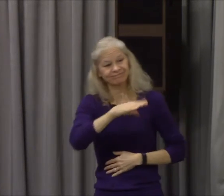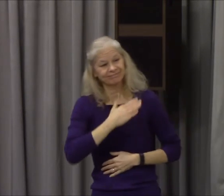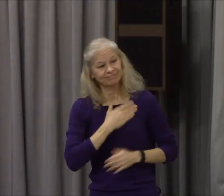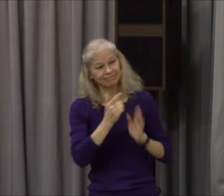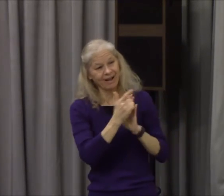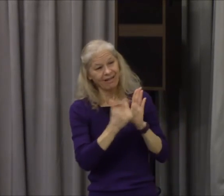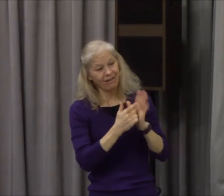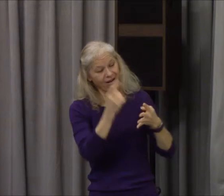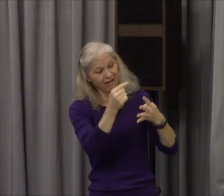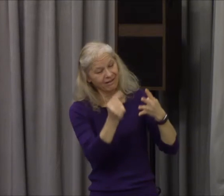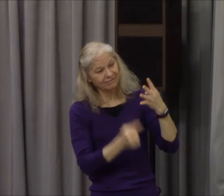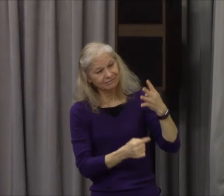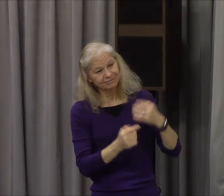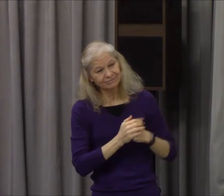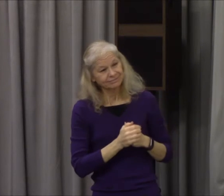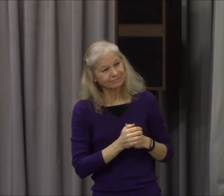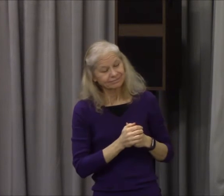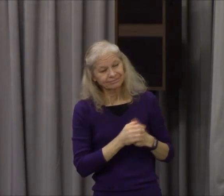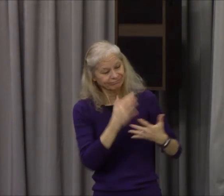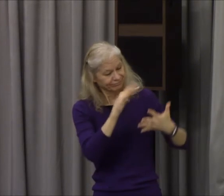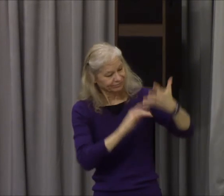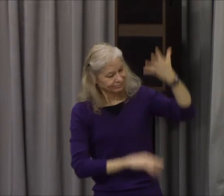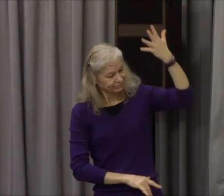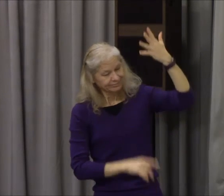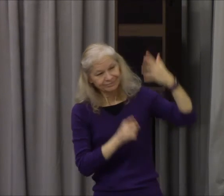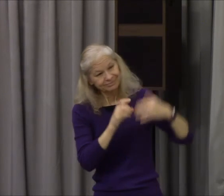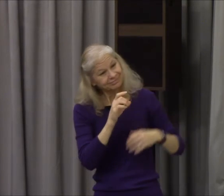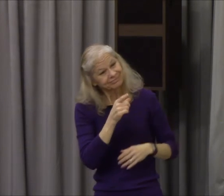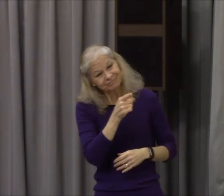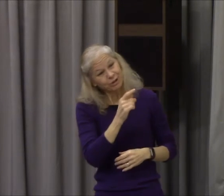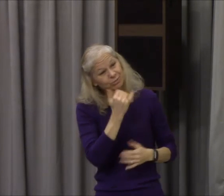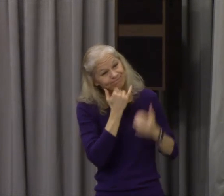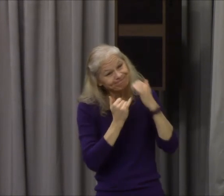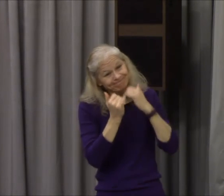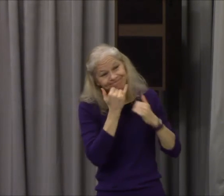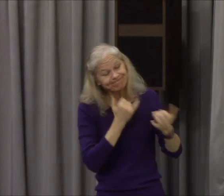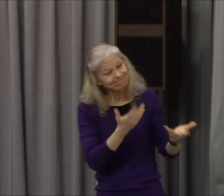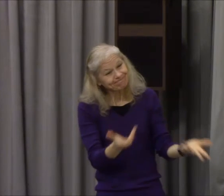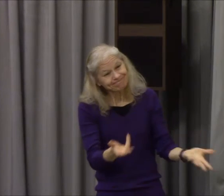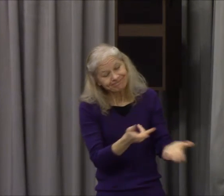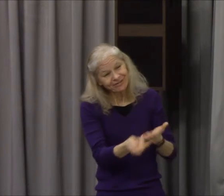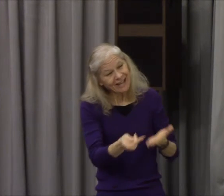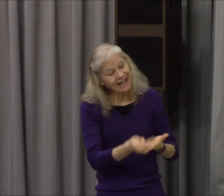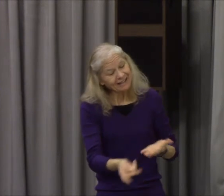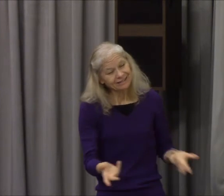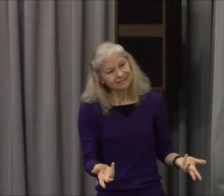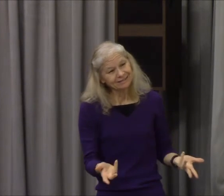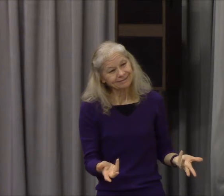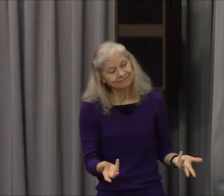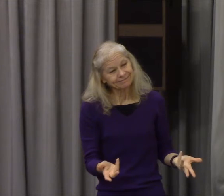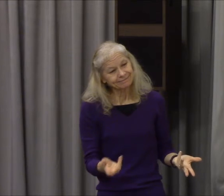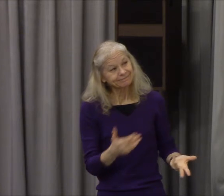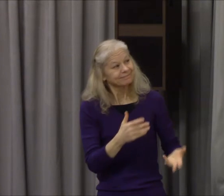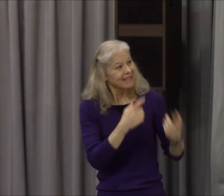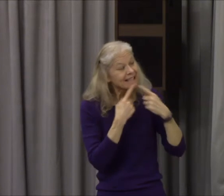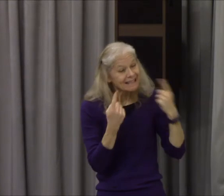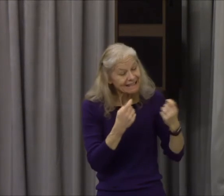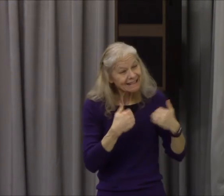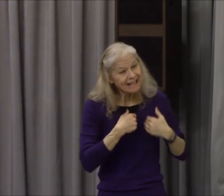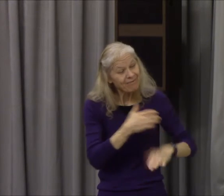shall be saved calling upon Jesus Christ he's always with us Lord I'm with you always even